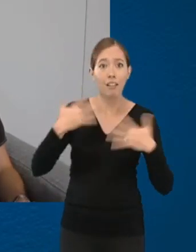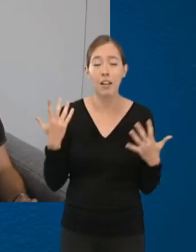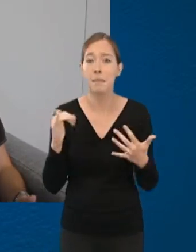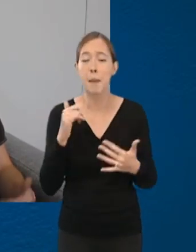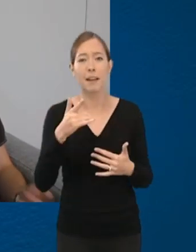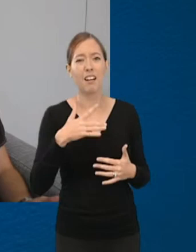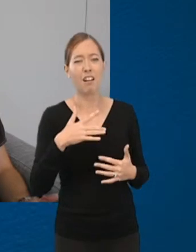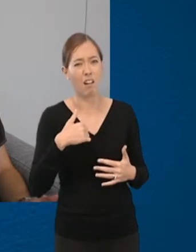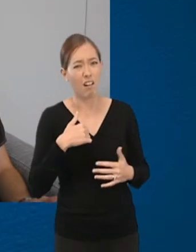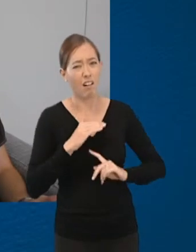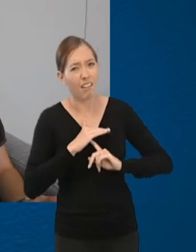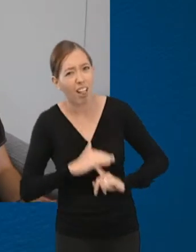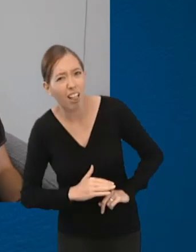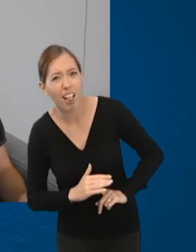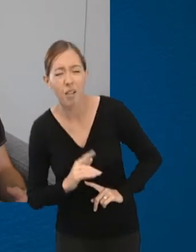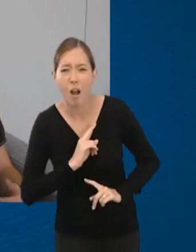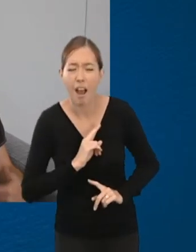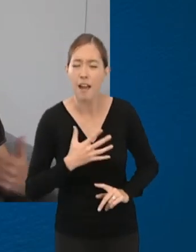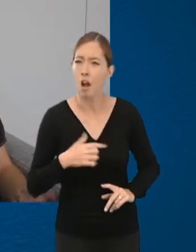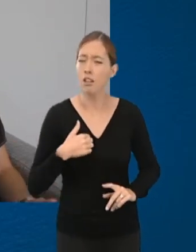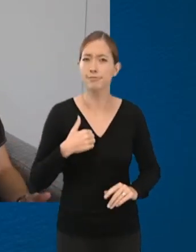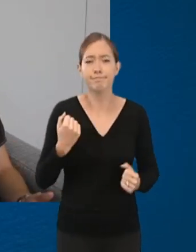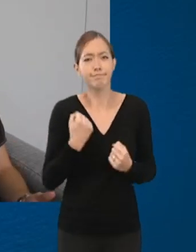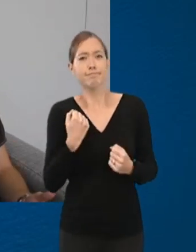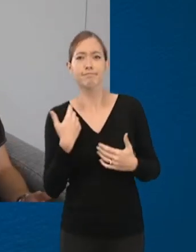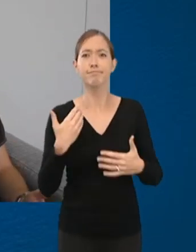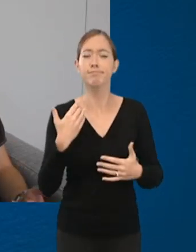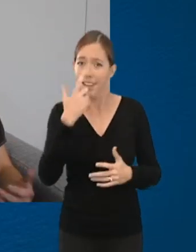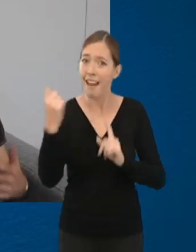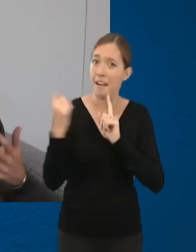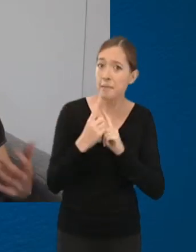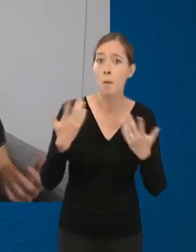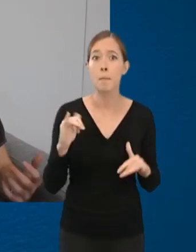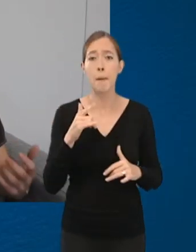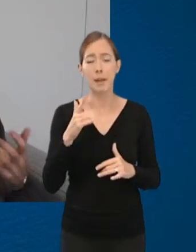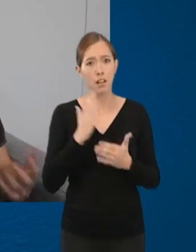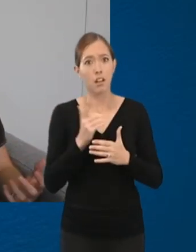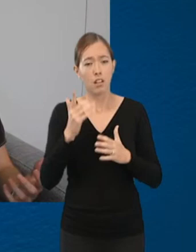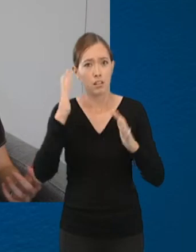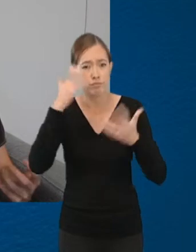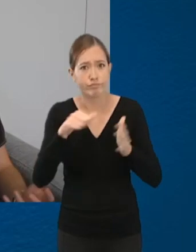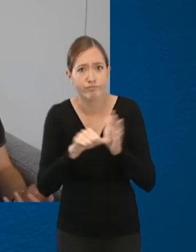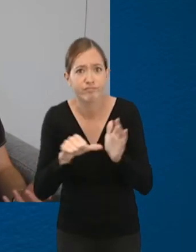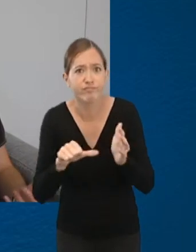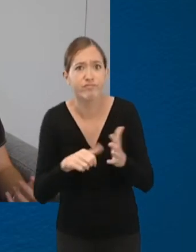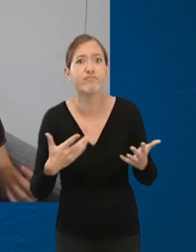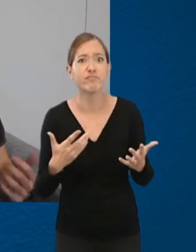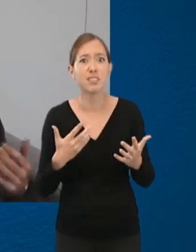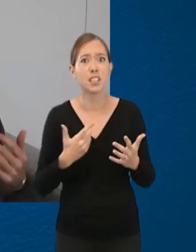bit lower than you usually do and you want to build yourself up again. Or if you're experiencing real worries, real problems, which you